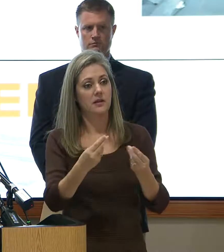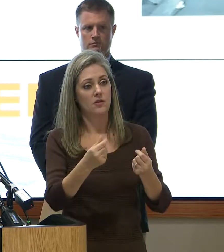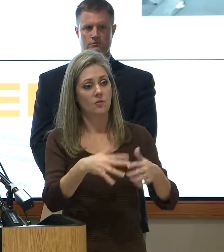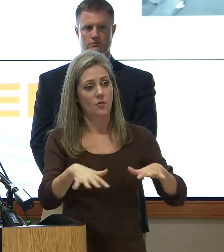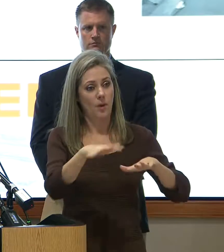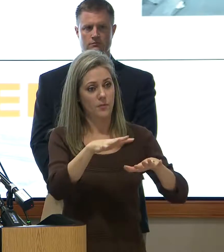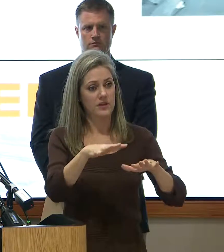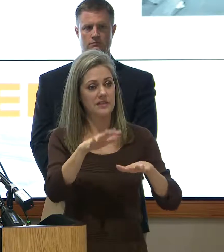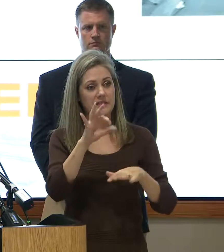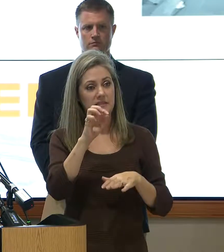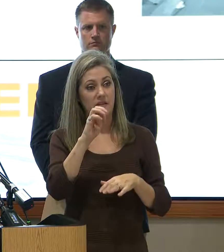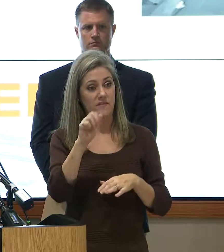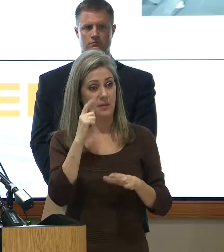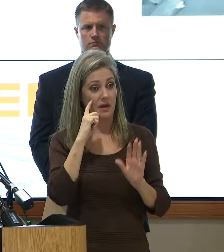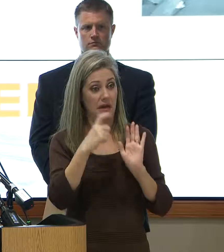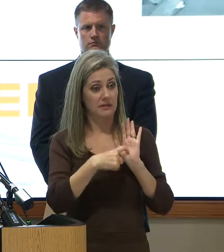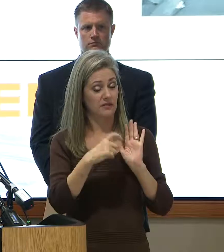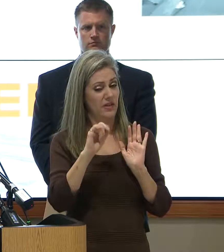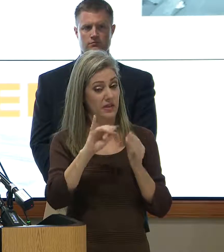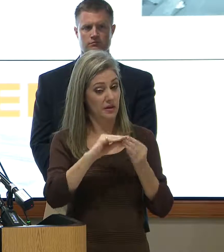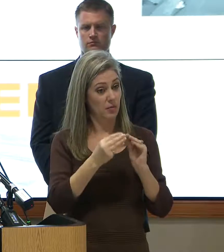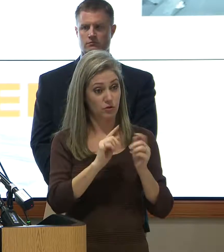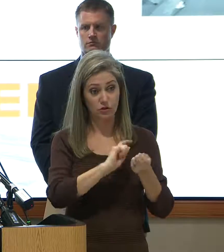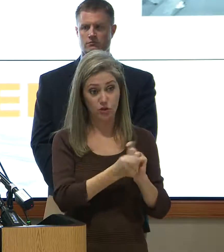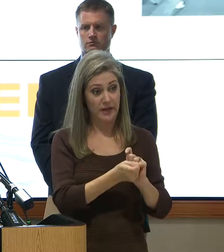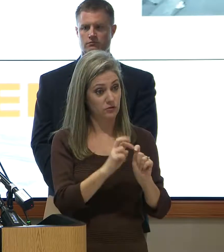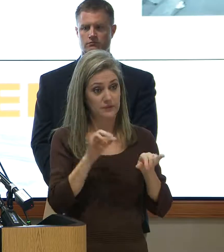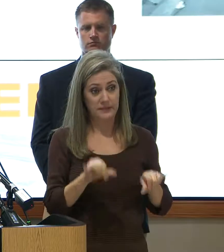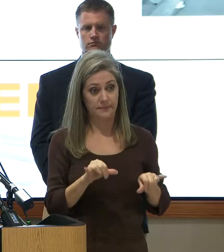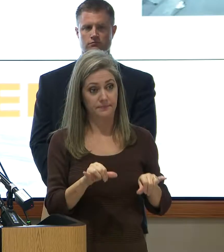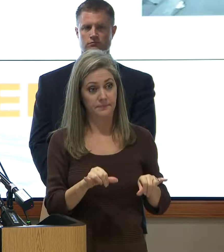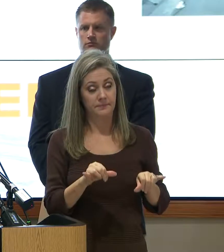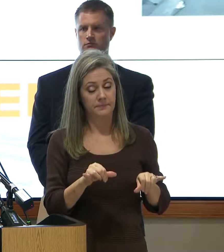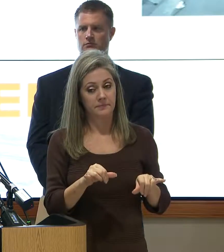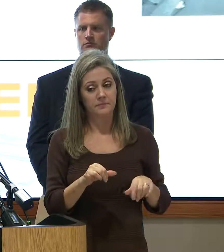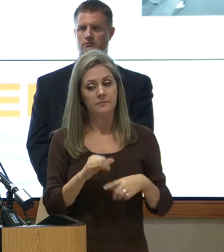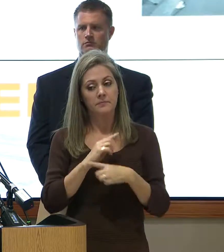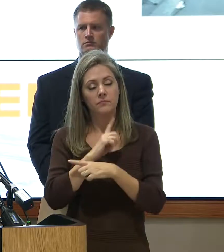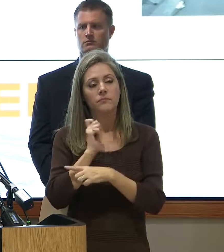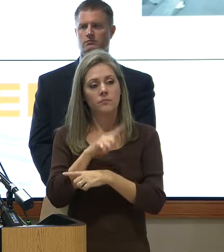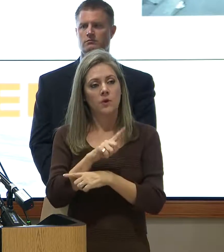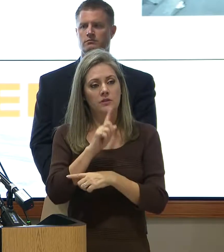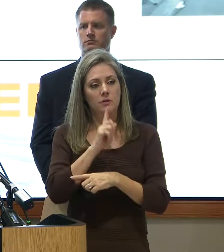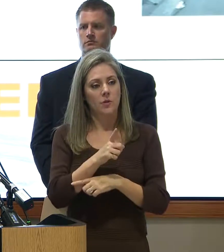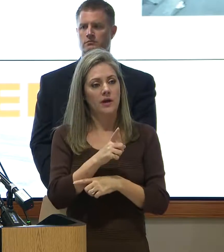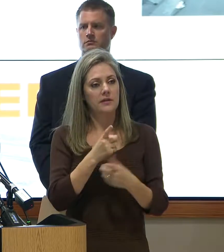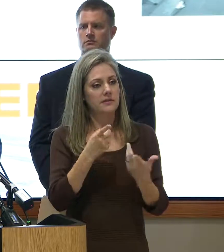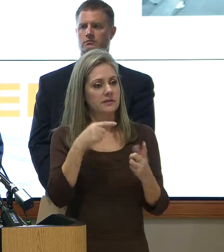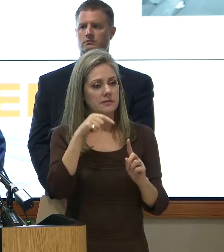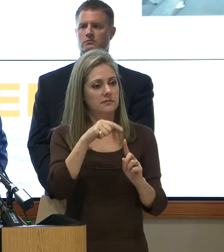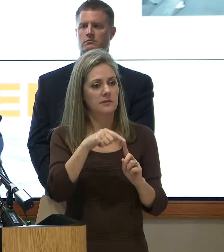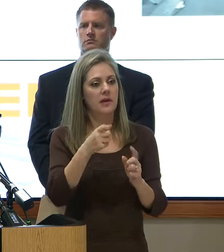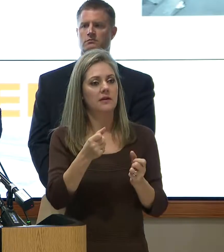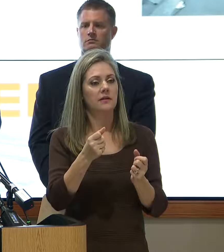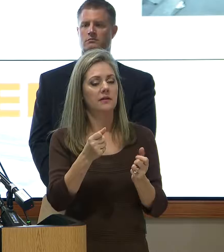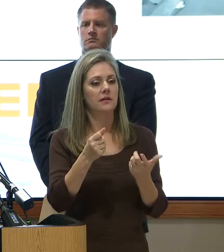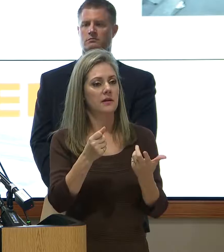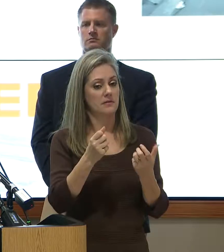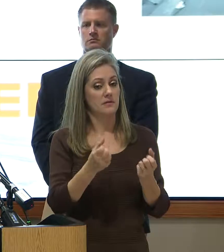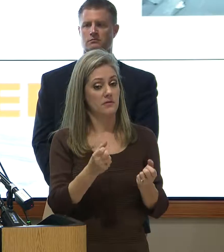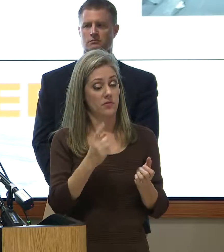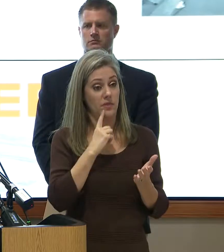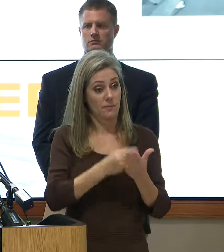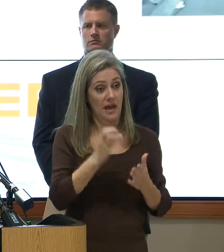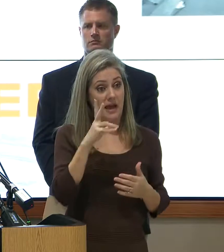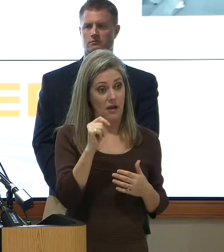FEMA. Have the numbers changed, or can you? No. The question was what's the magnitude of the buyout in terms